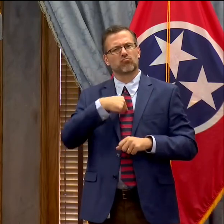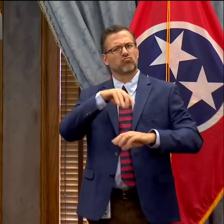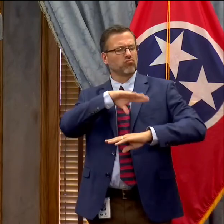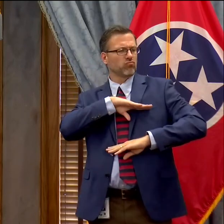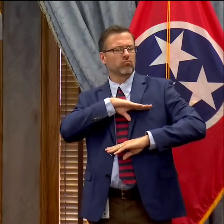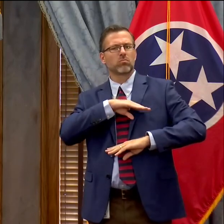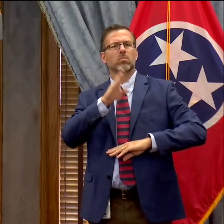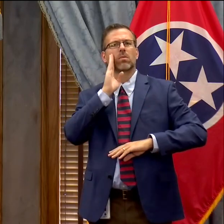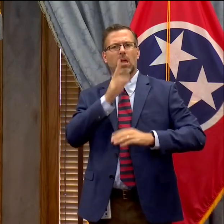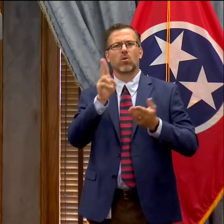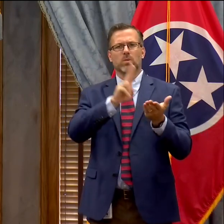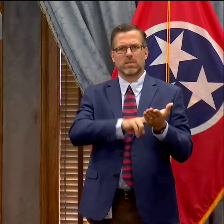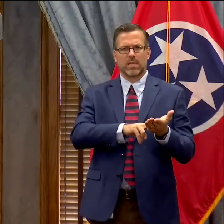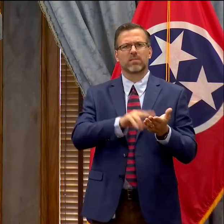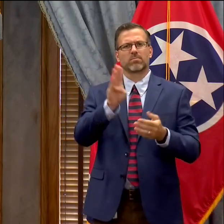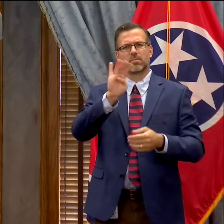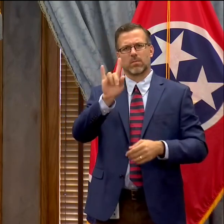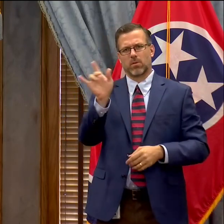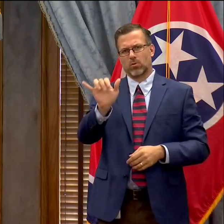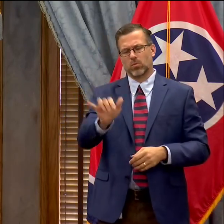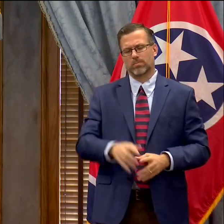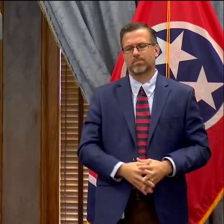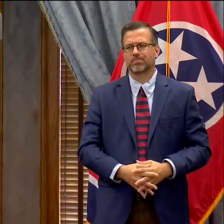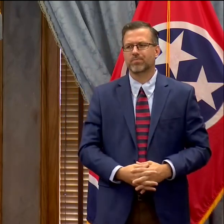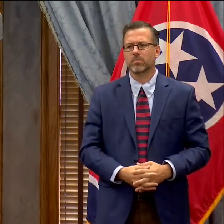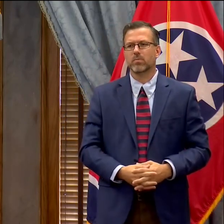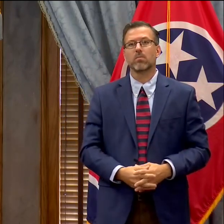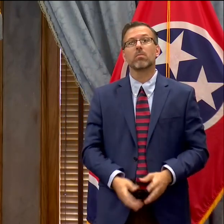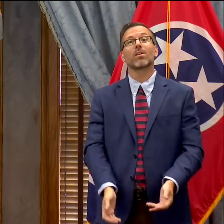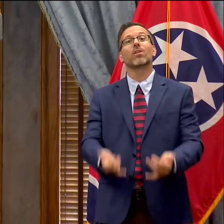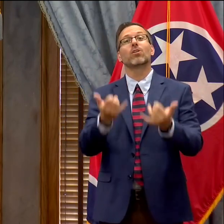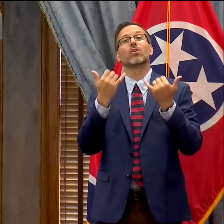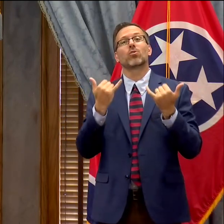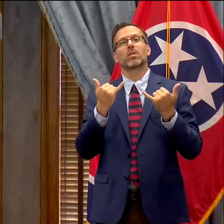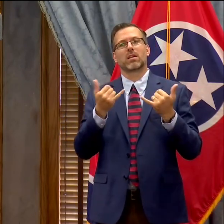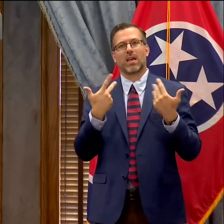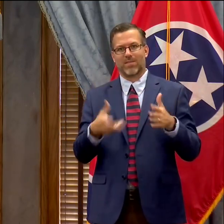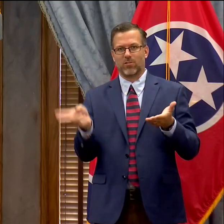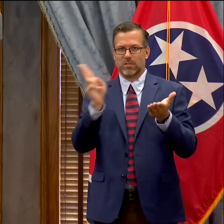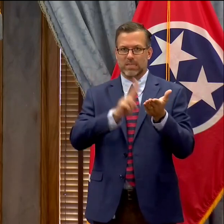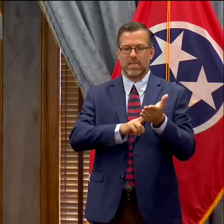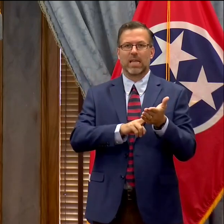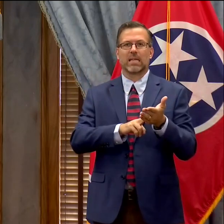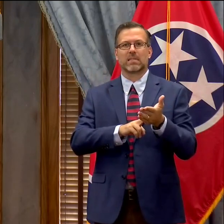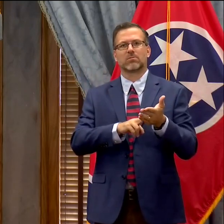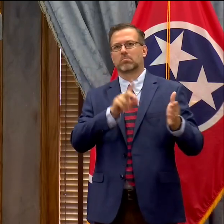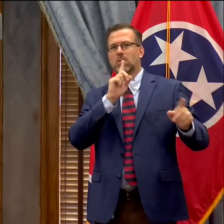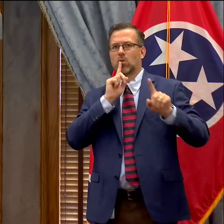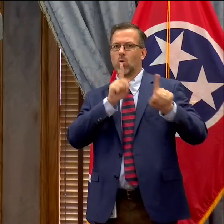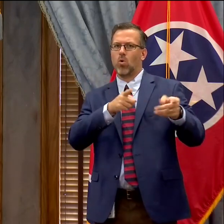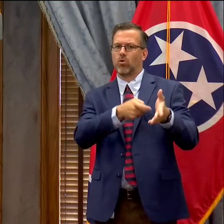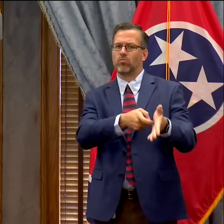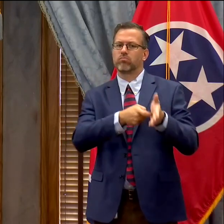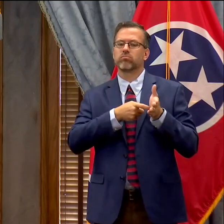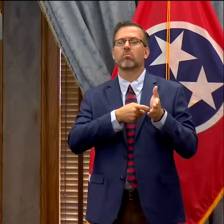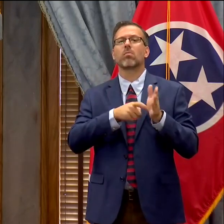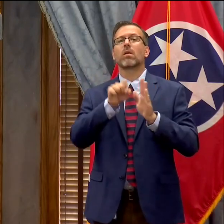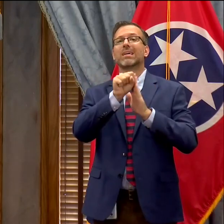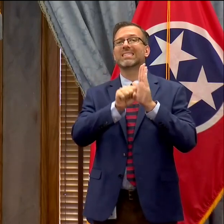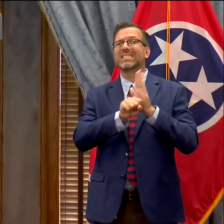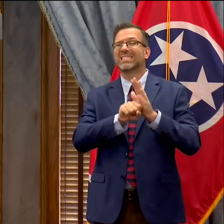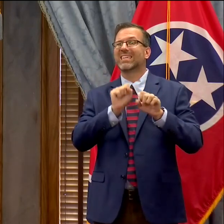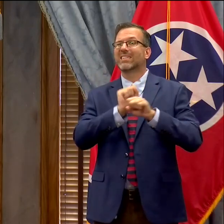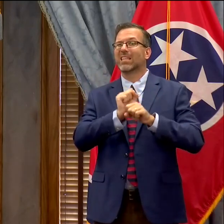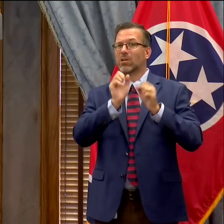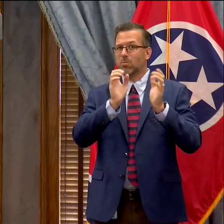piece of legislation as well. Today, I signed an executive order that provides for state employees who